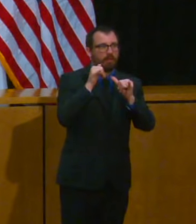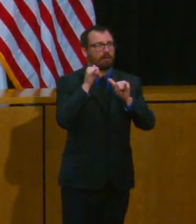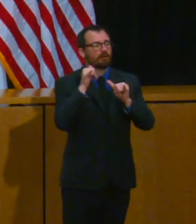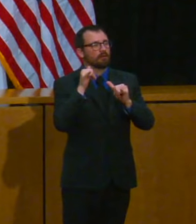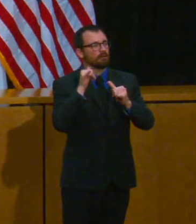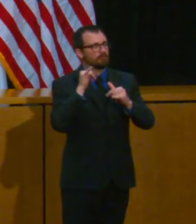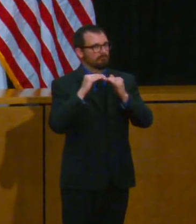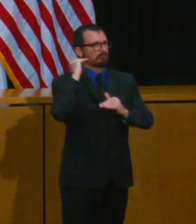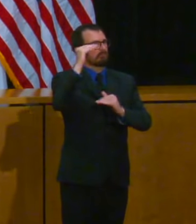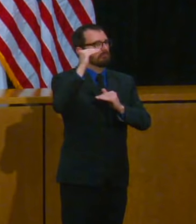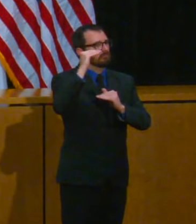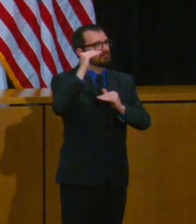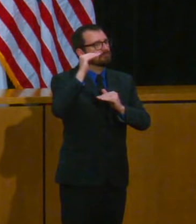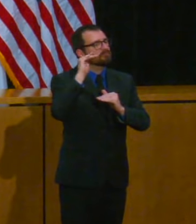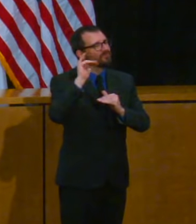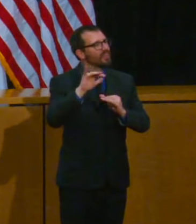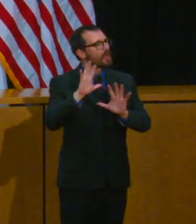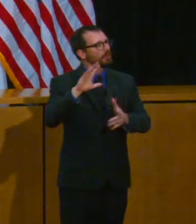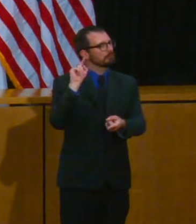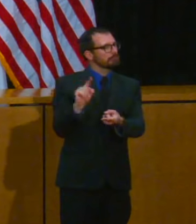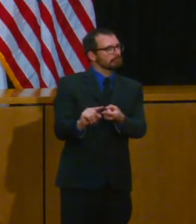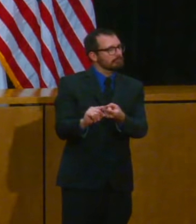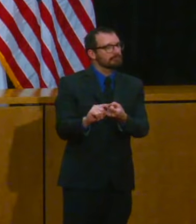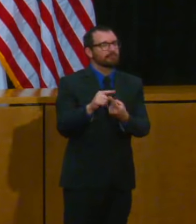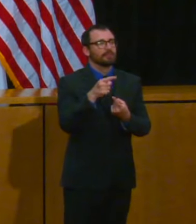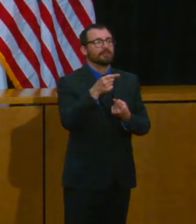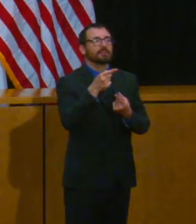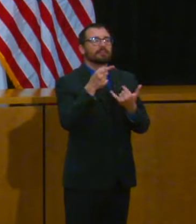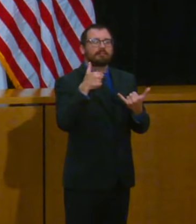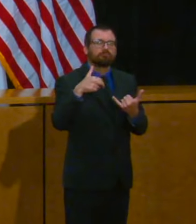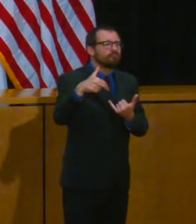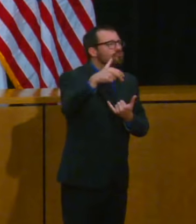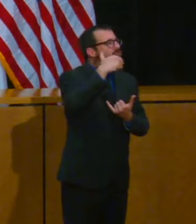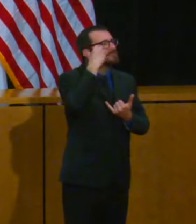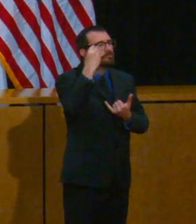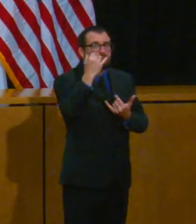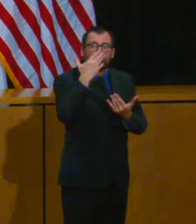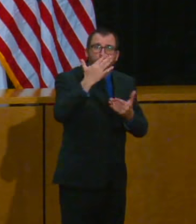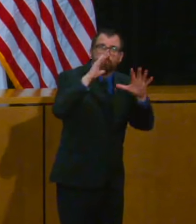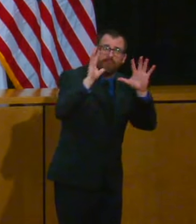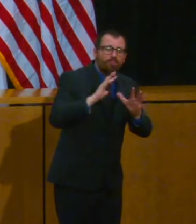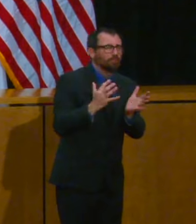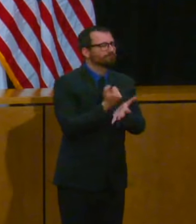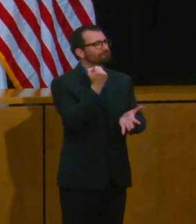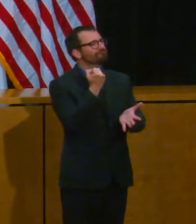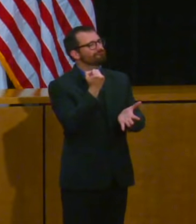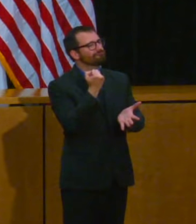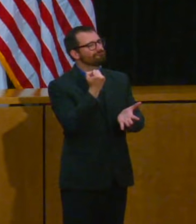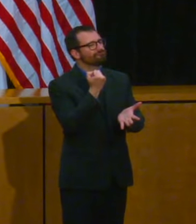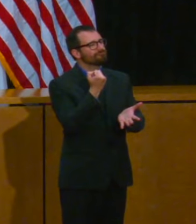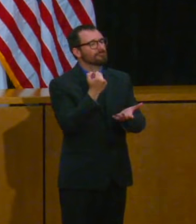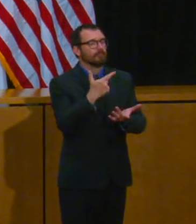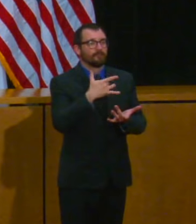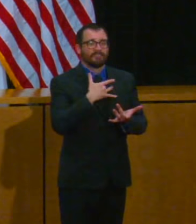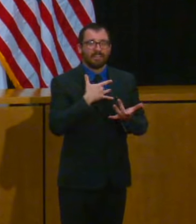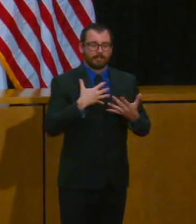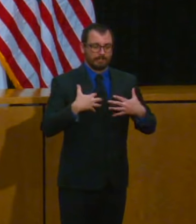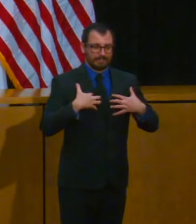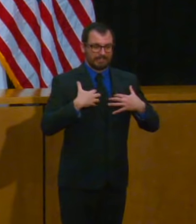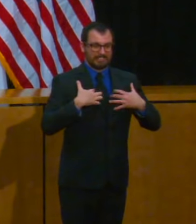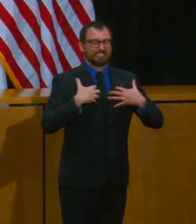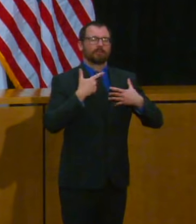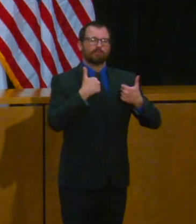good weather perhaps not today it's important to take time to unwind try to engage in some activities